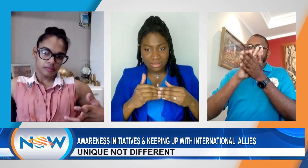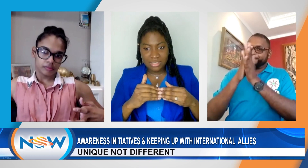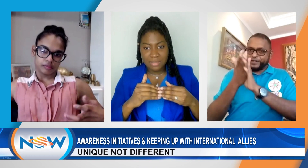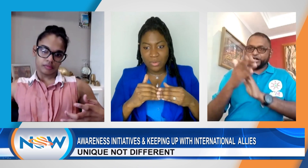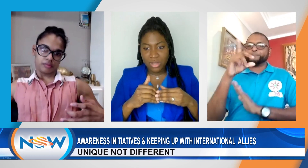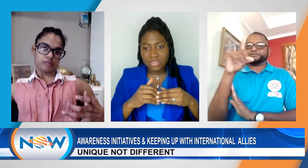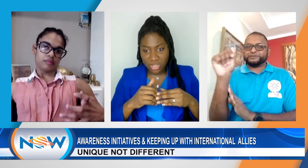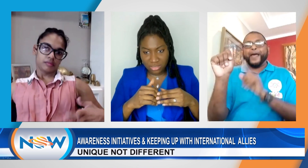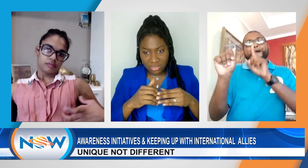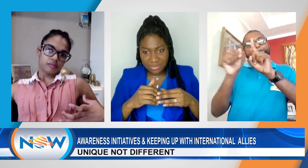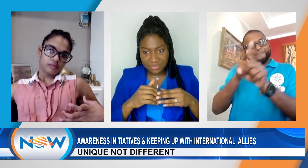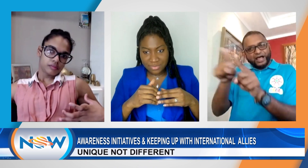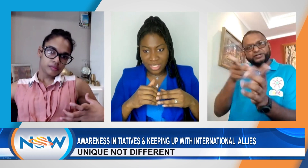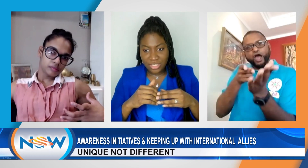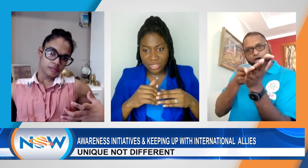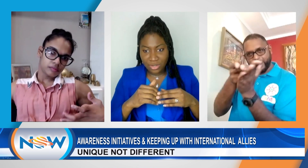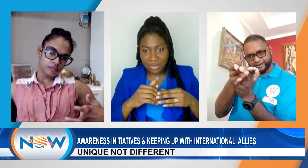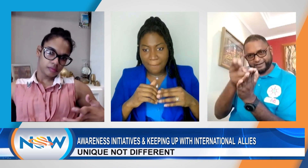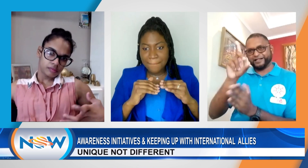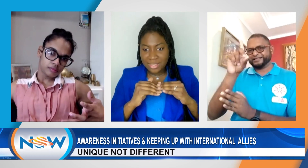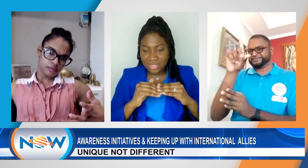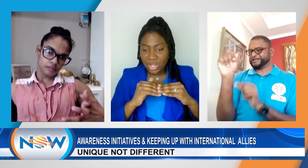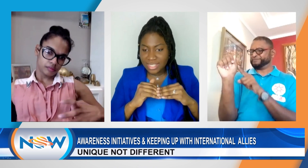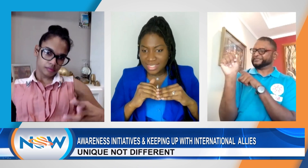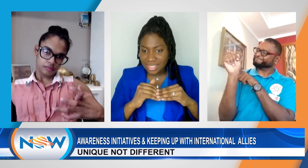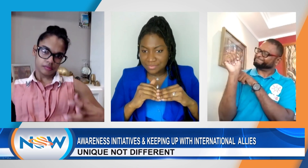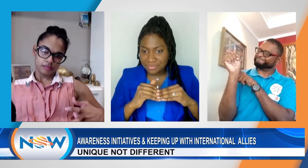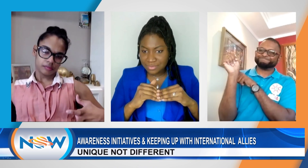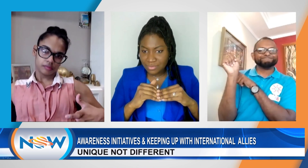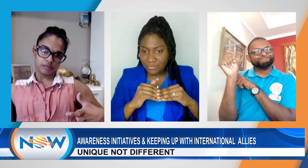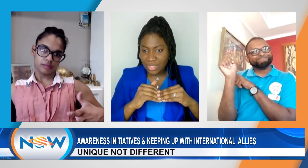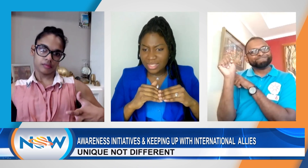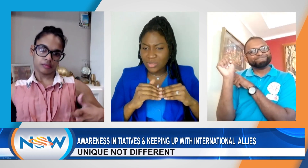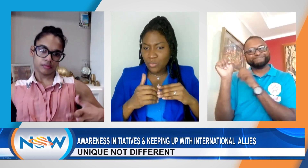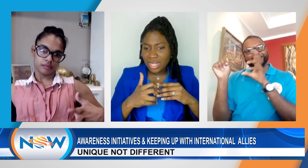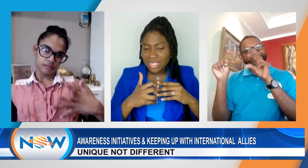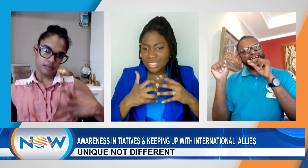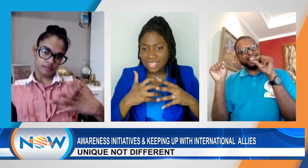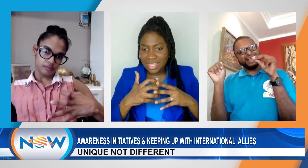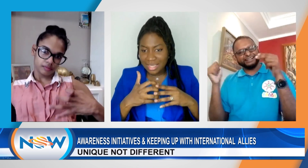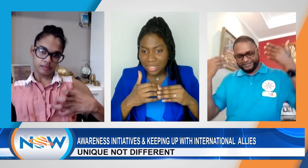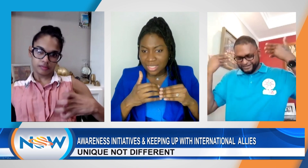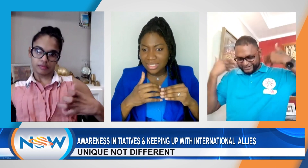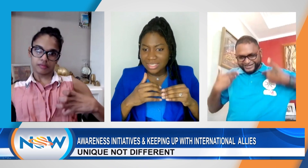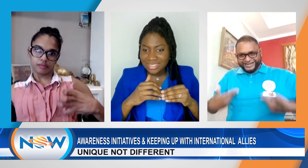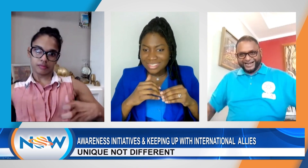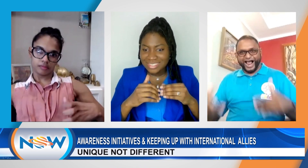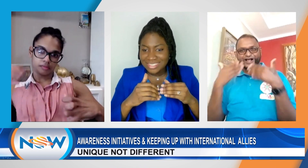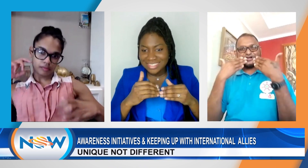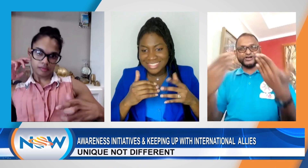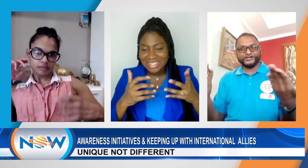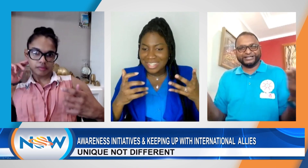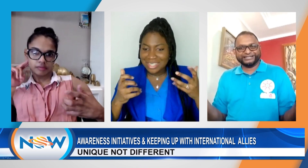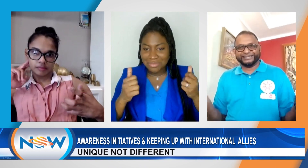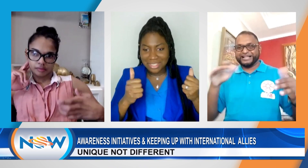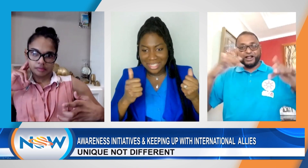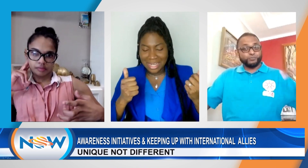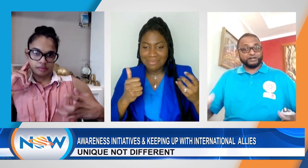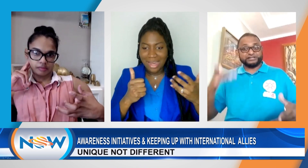to be worked on, you know? But, honestly, the word disabled, look at me, come